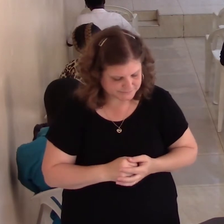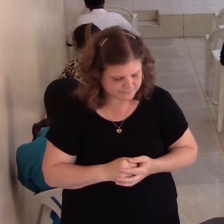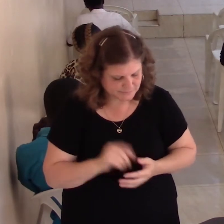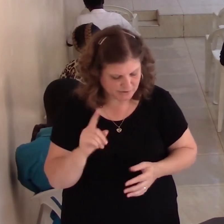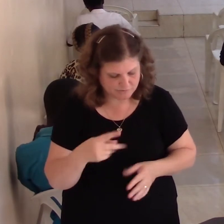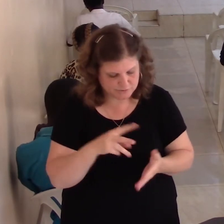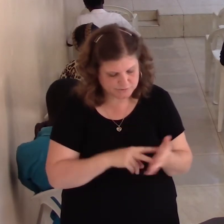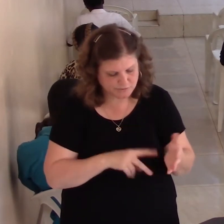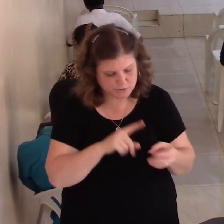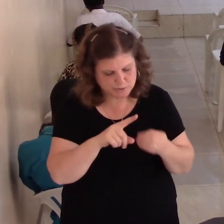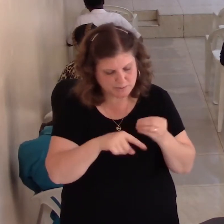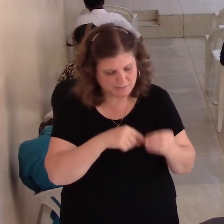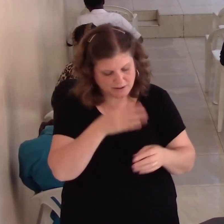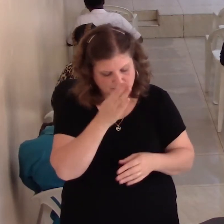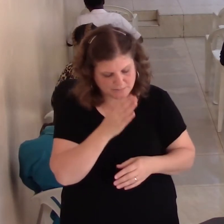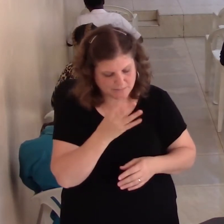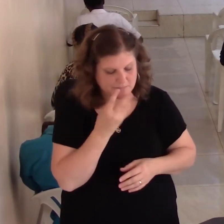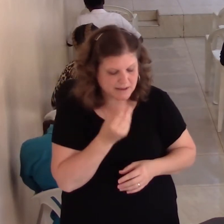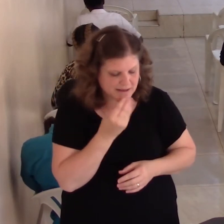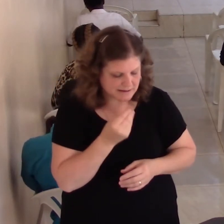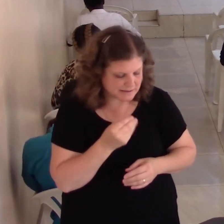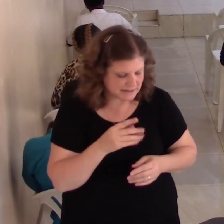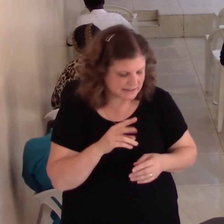Our relationship. The second verse about one another.